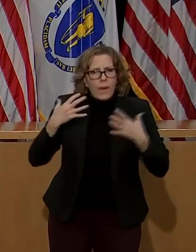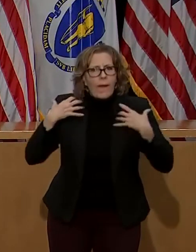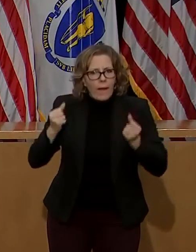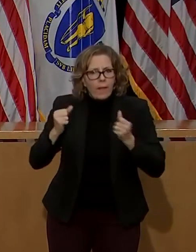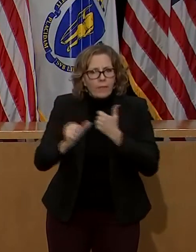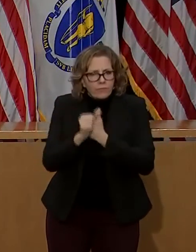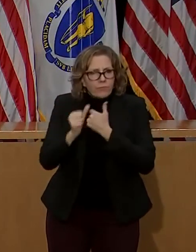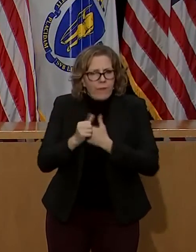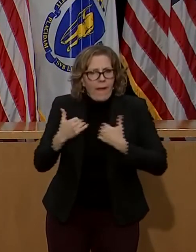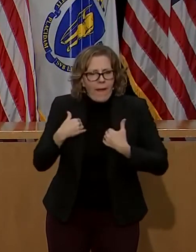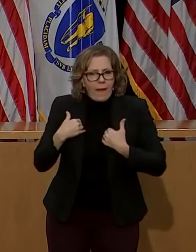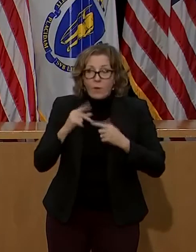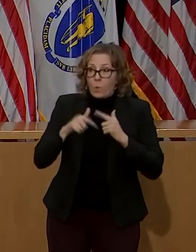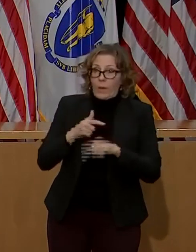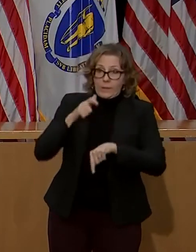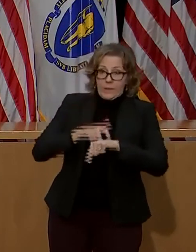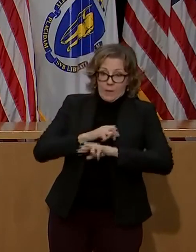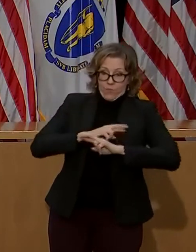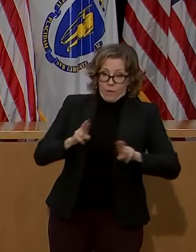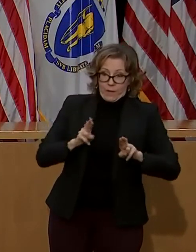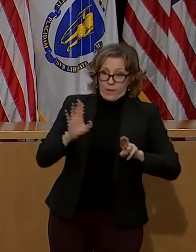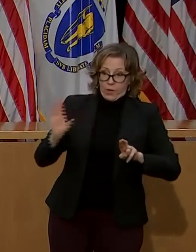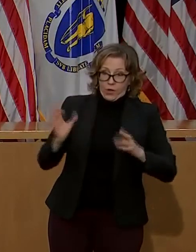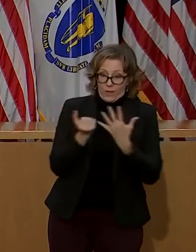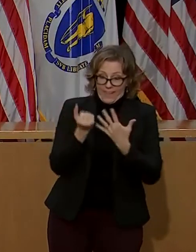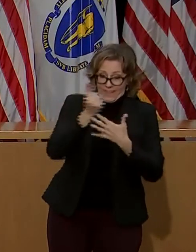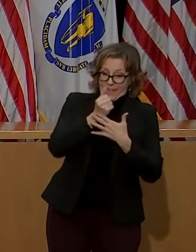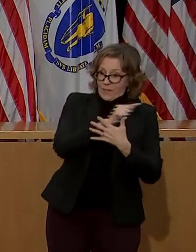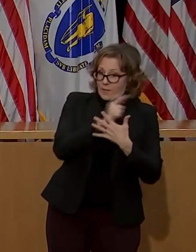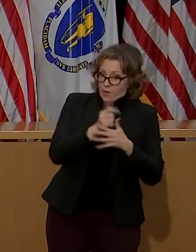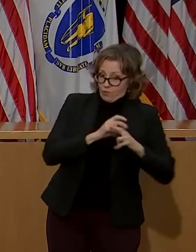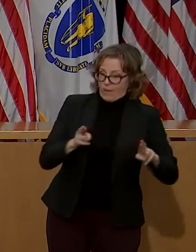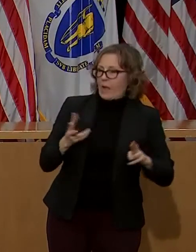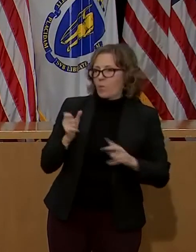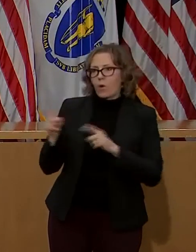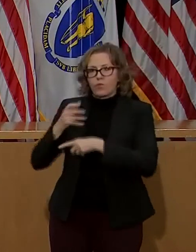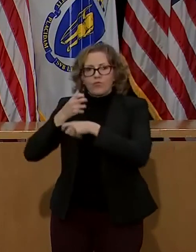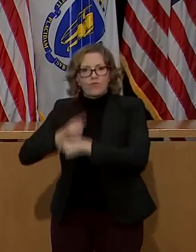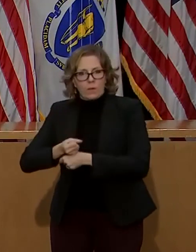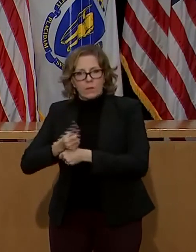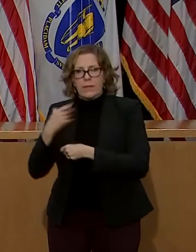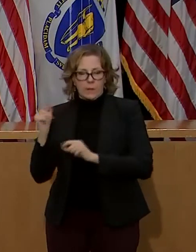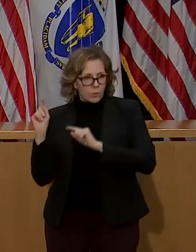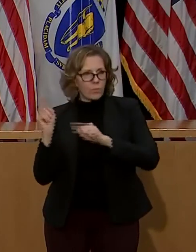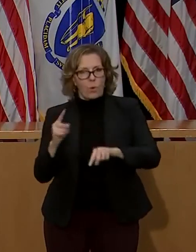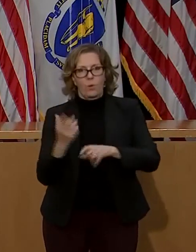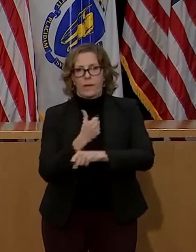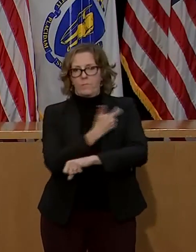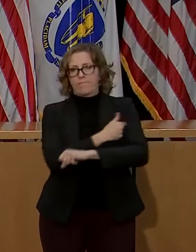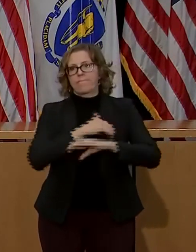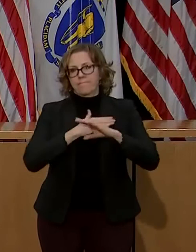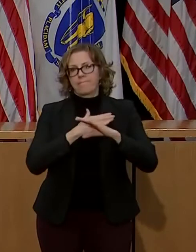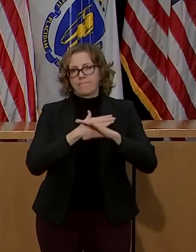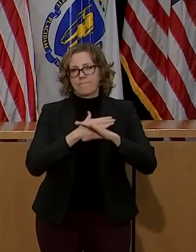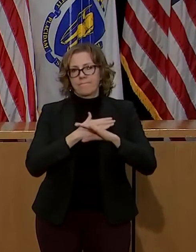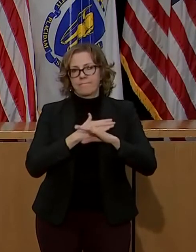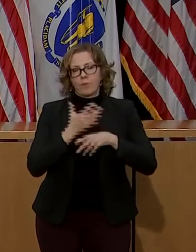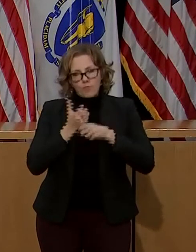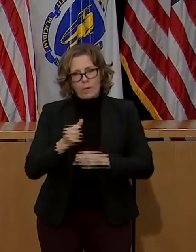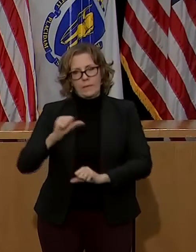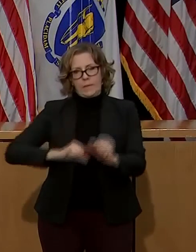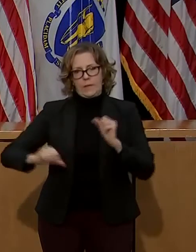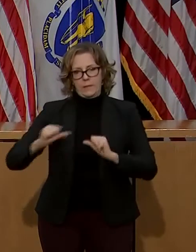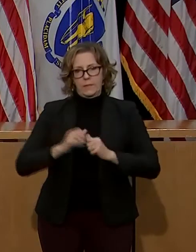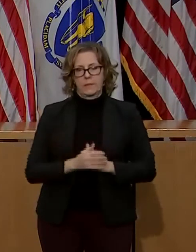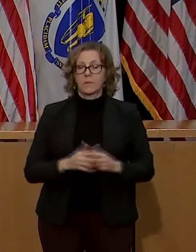line, I want her to trust the science and listen to her primary care provider. I've had the honor and privilege of